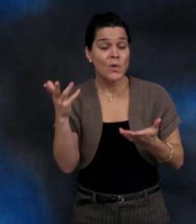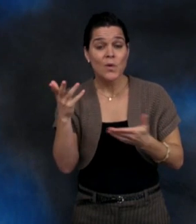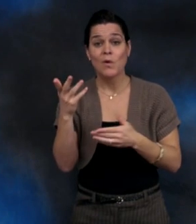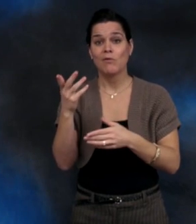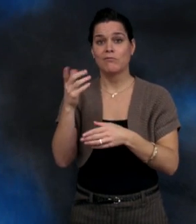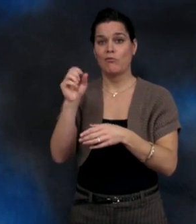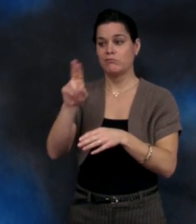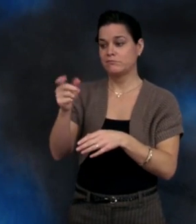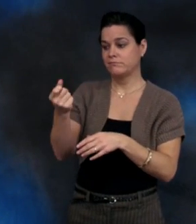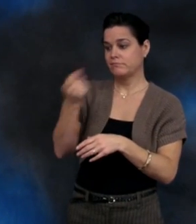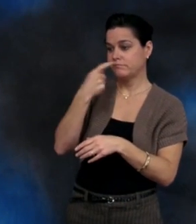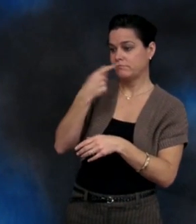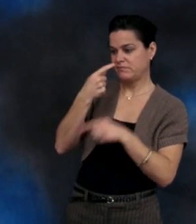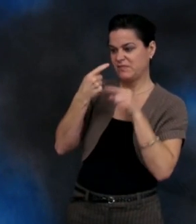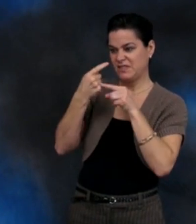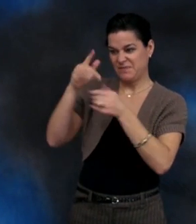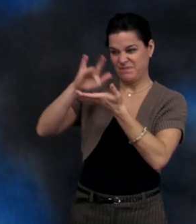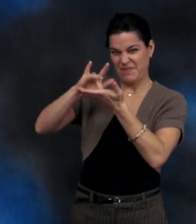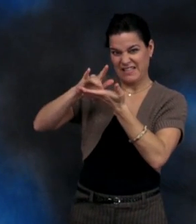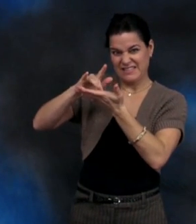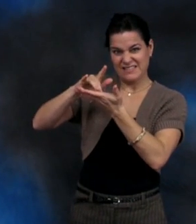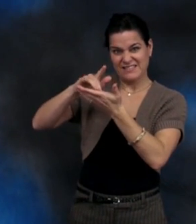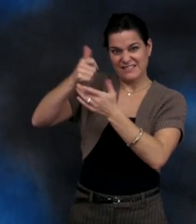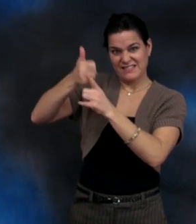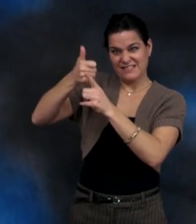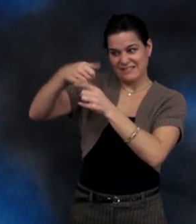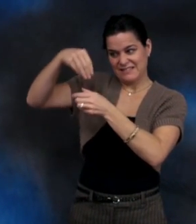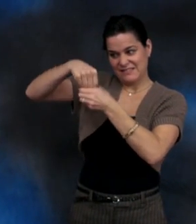or aspirin-containing therapies?